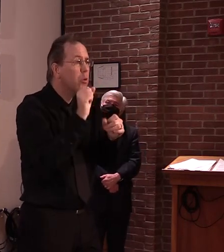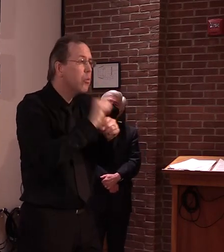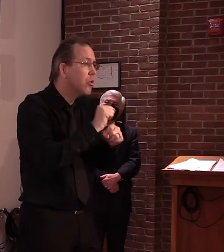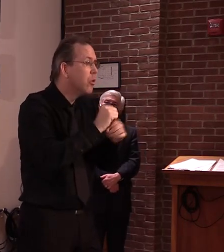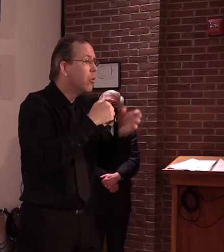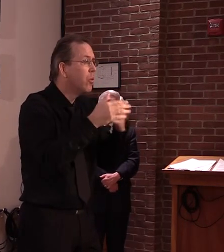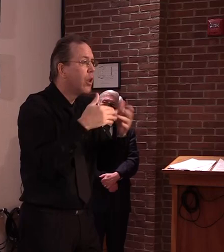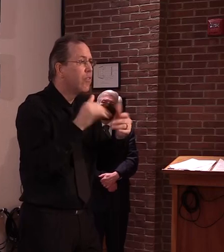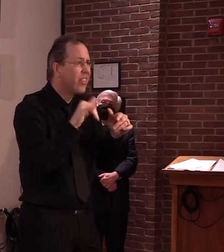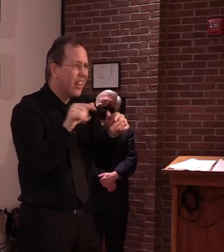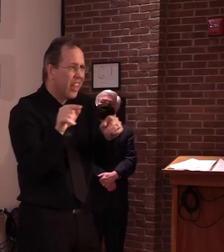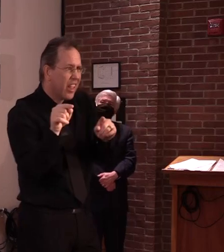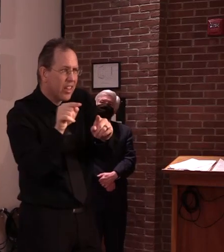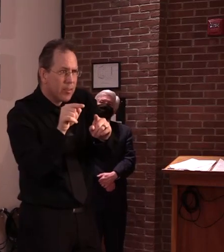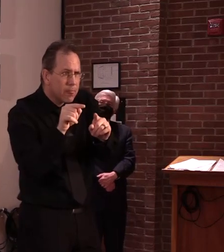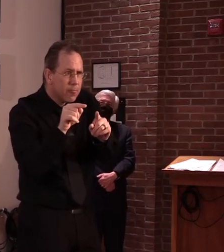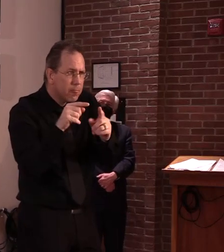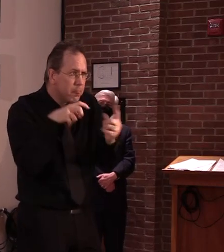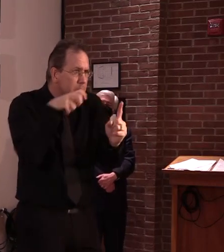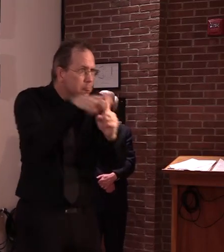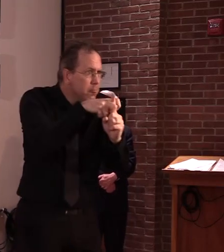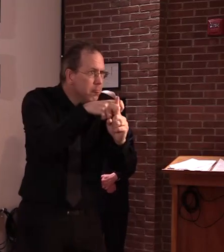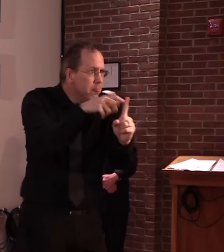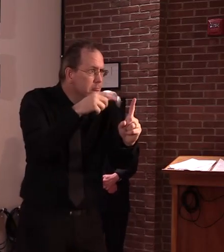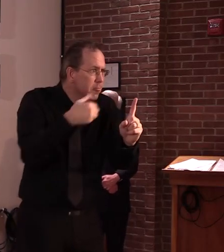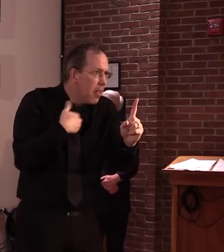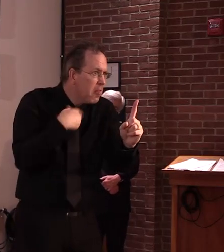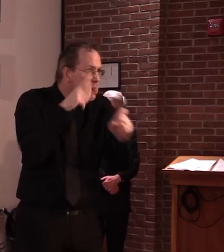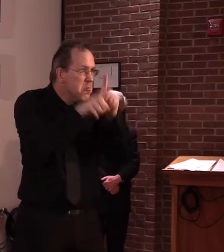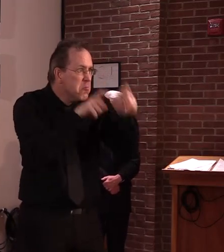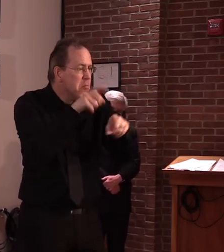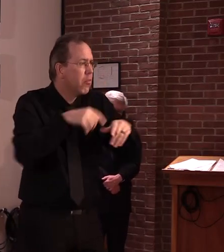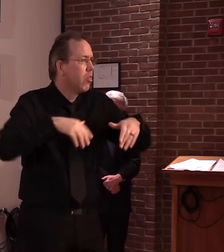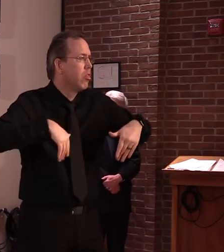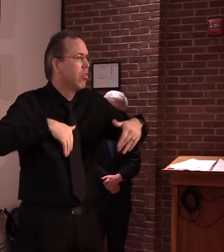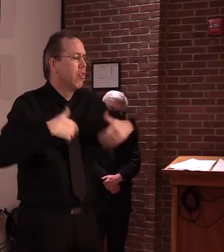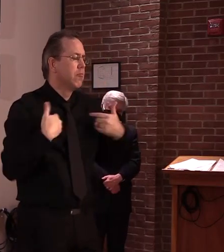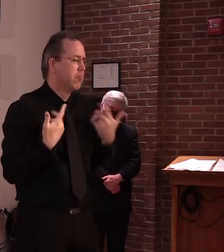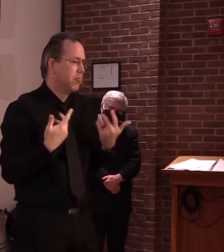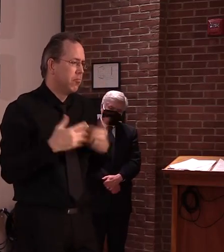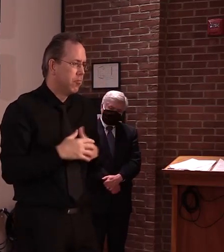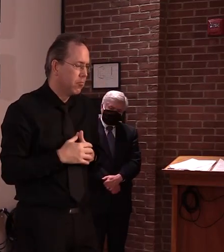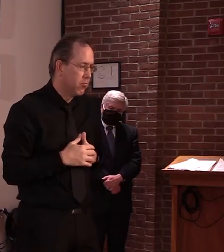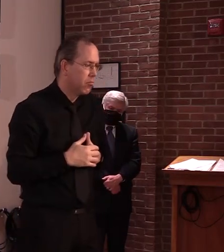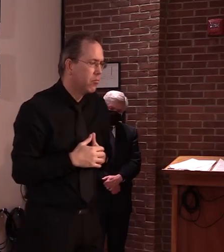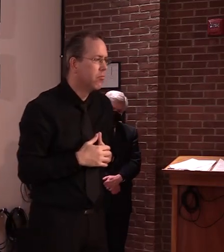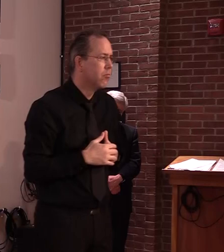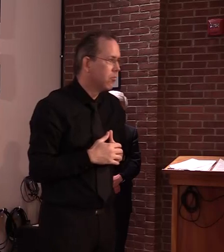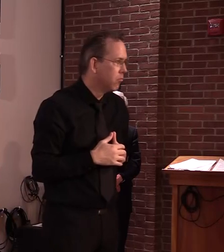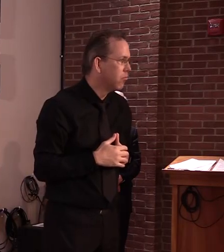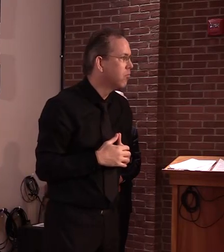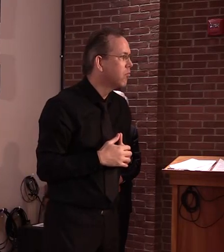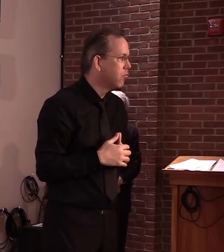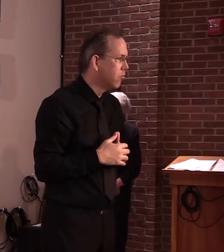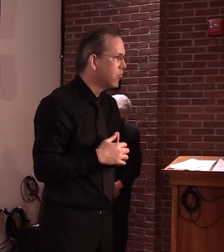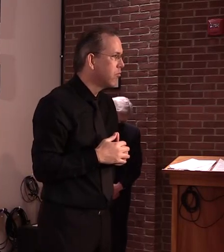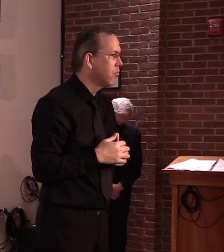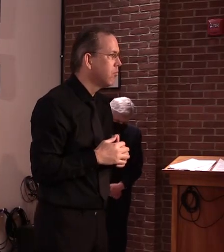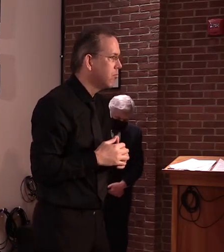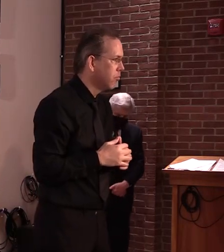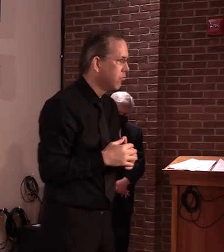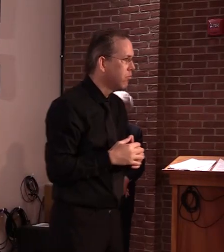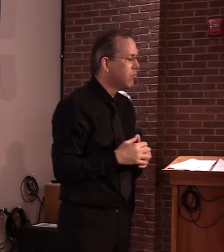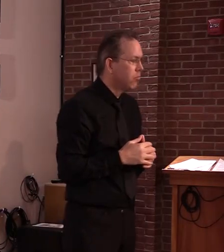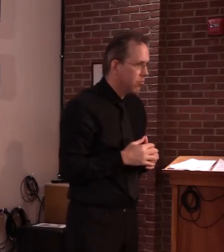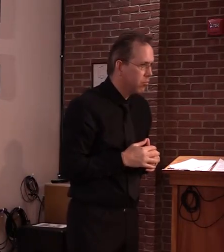whether they are indeed coming in and and quarantine and quarantining or not.